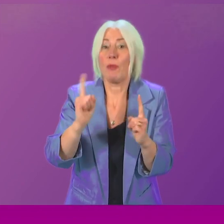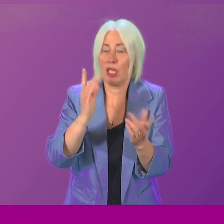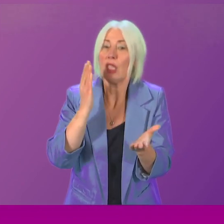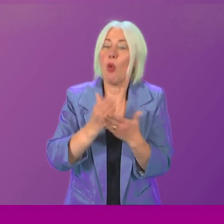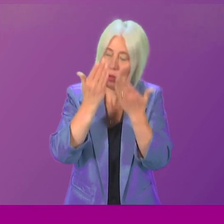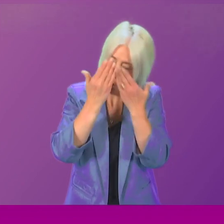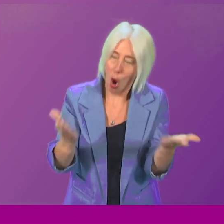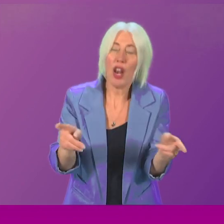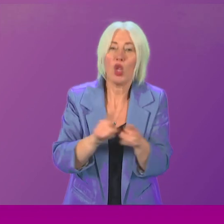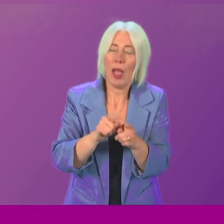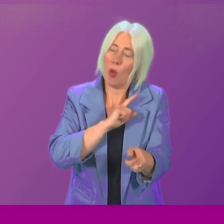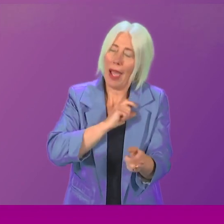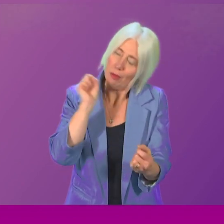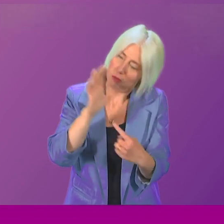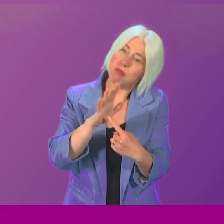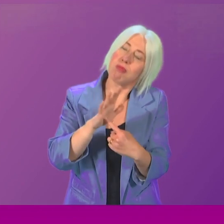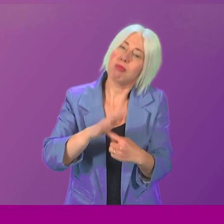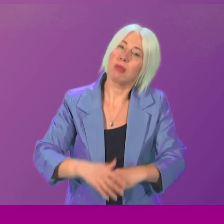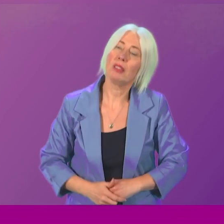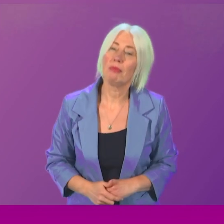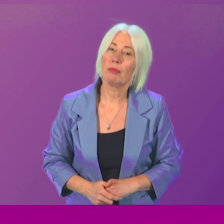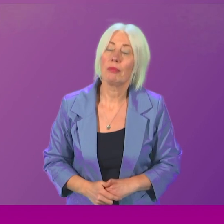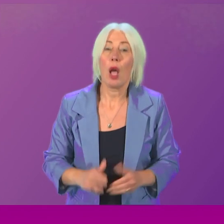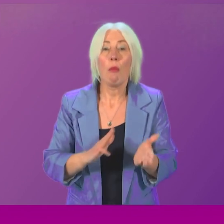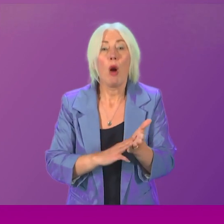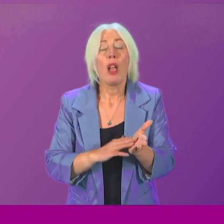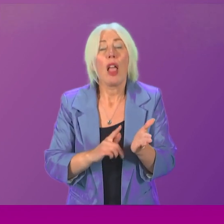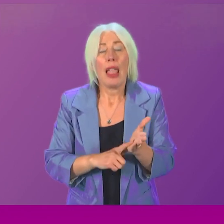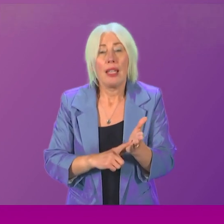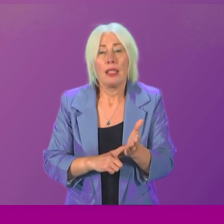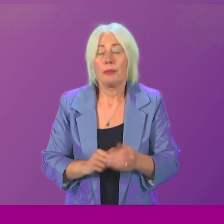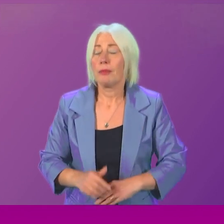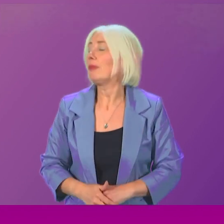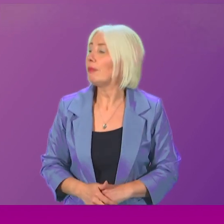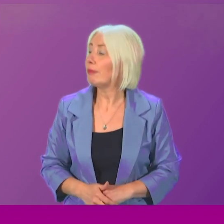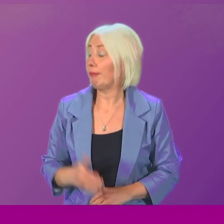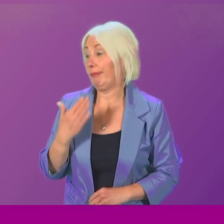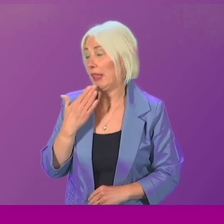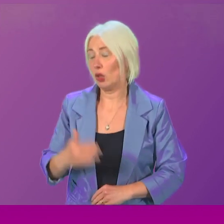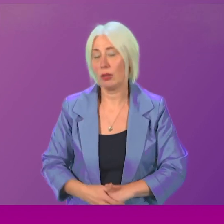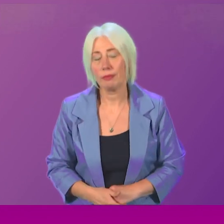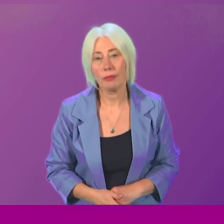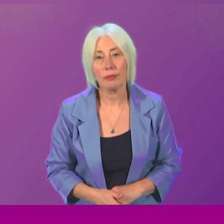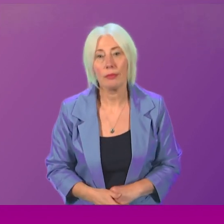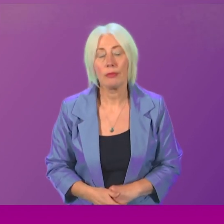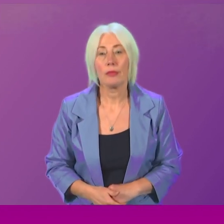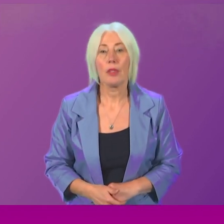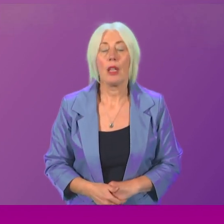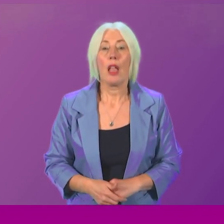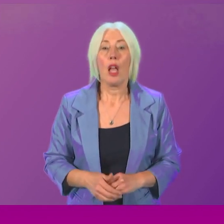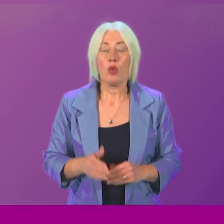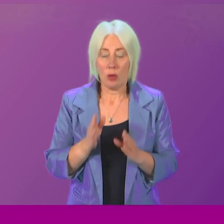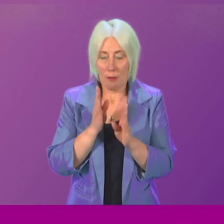because it is so important. Monica Lennon, to be followed by Jim Fairley. Thank you, President Officer. A veil of